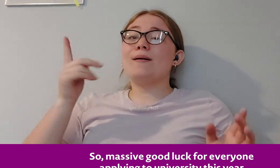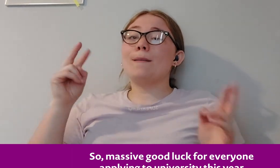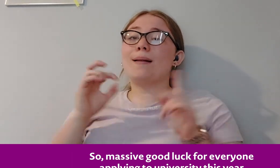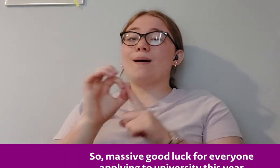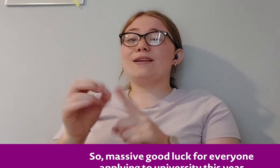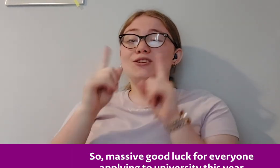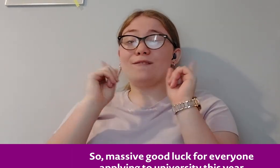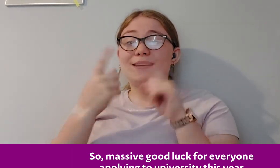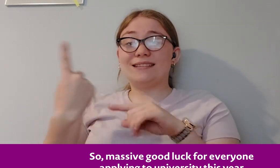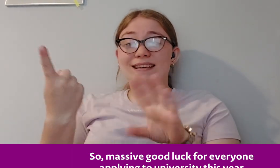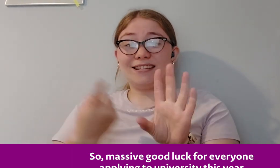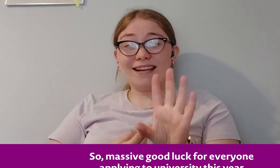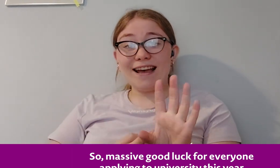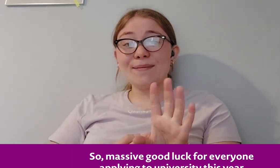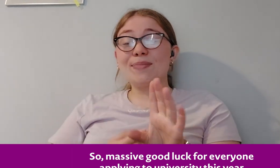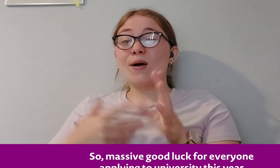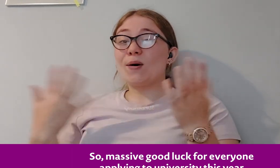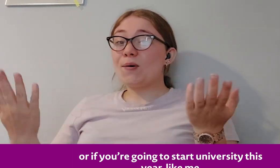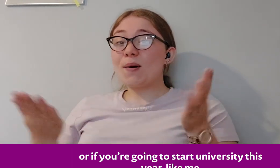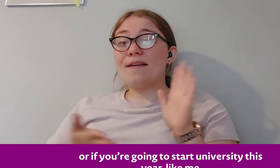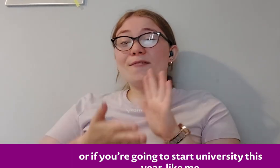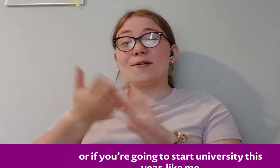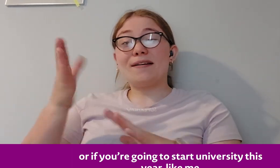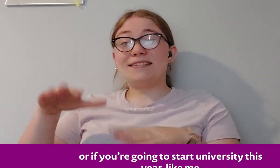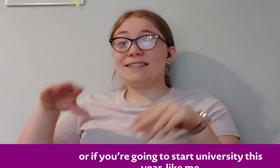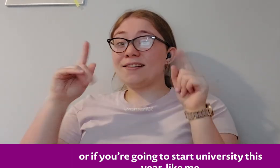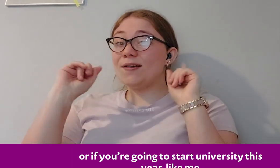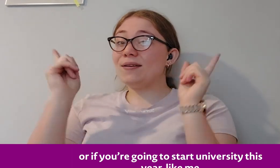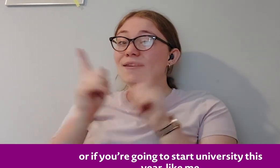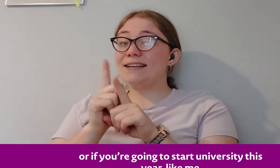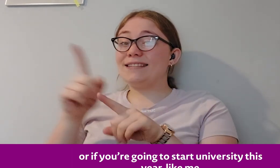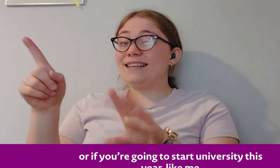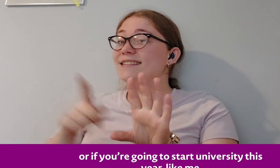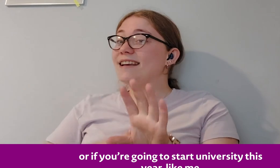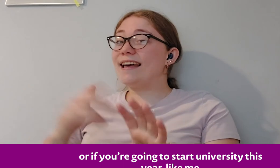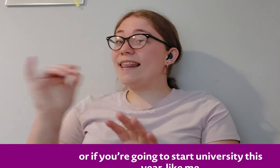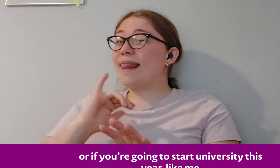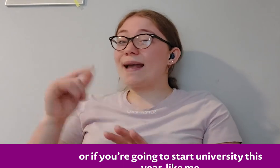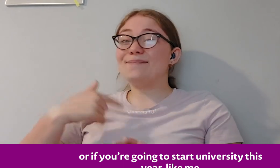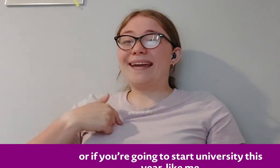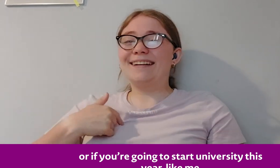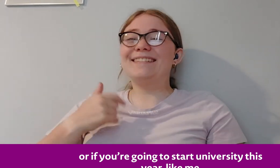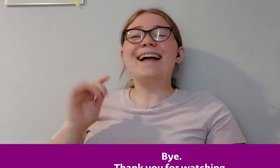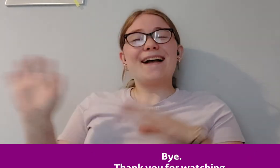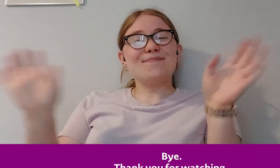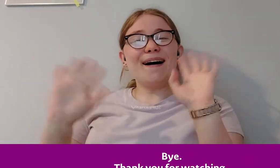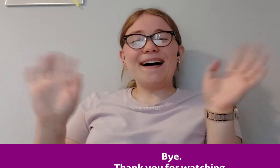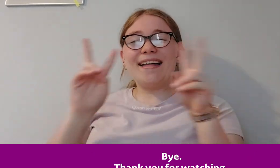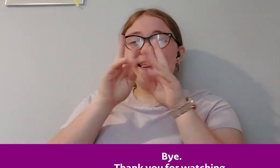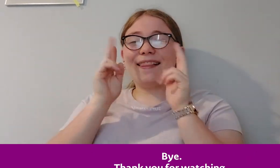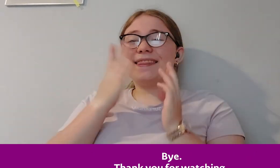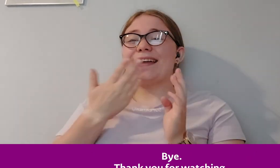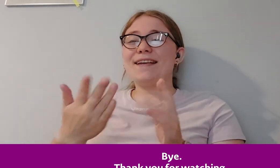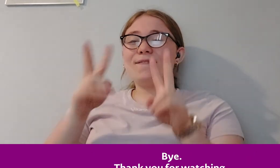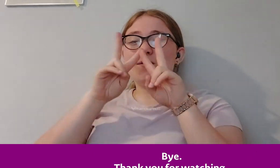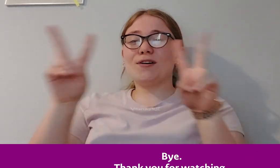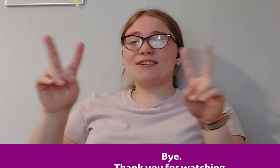applying to university this year or if you're going to start university this year like me. Bye. Thank you for watching.